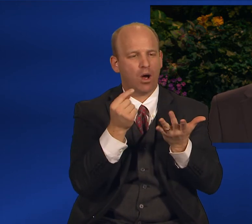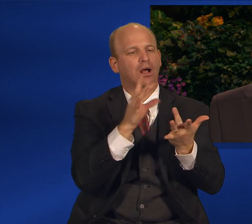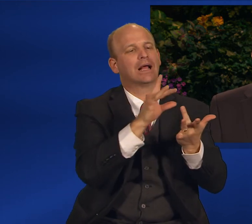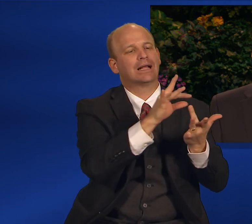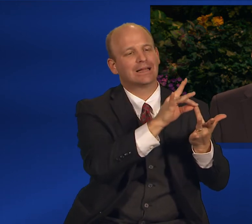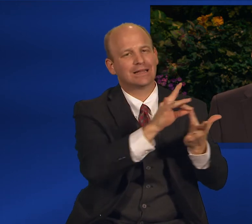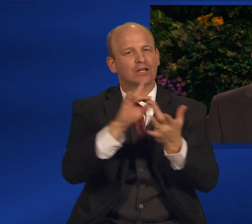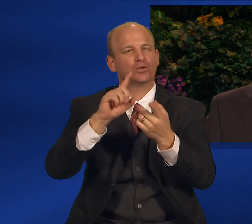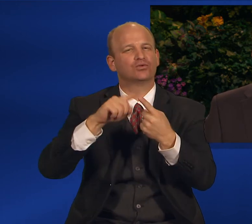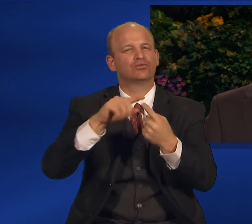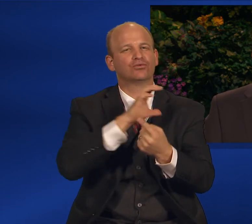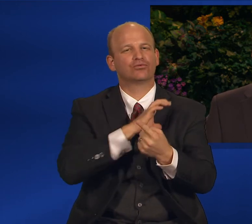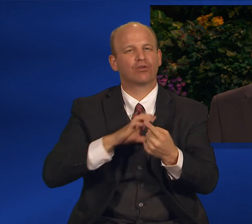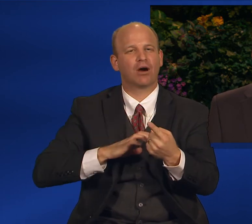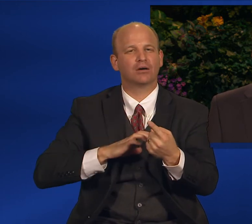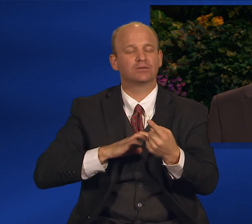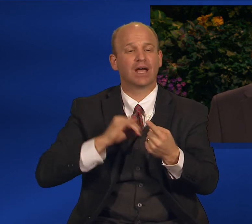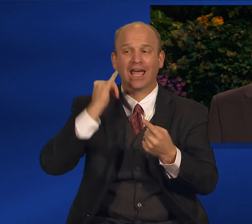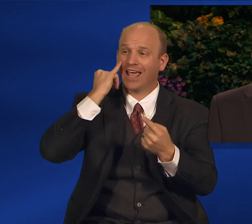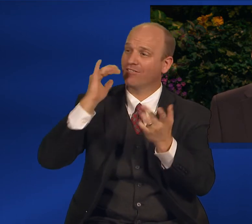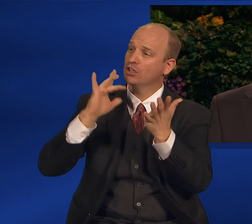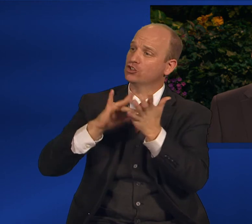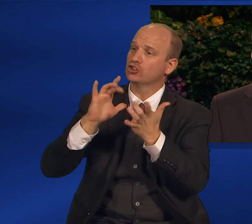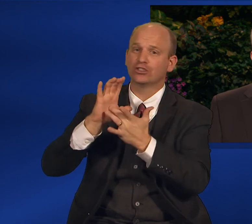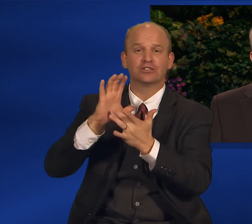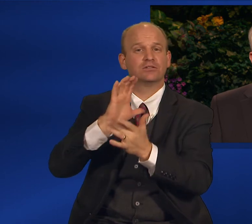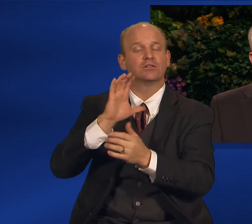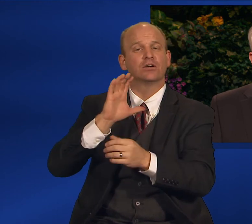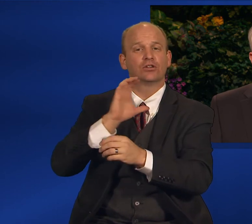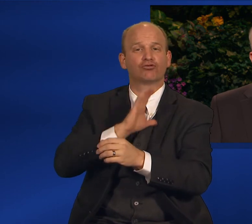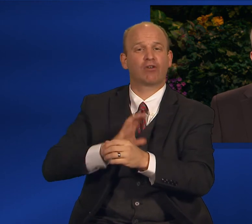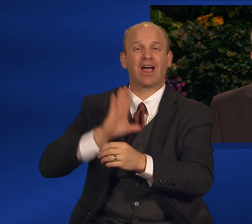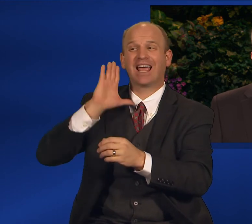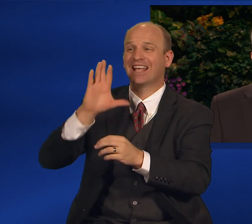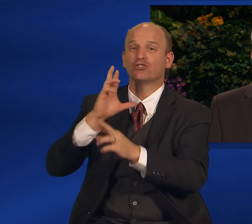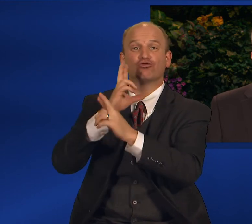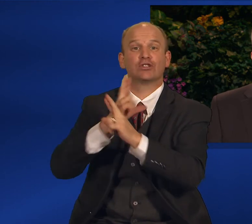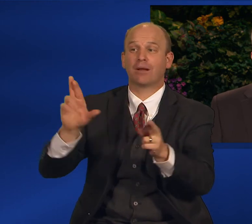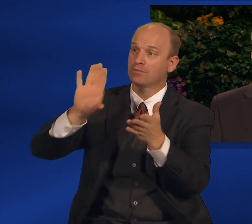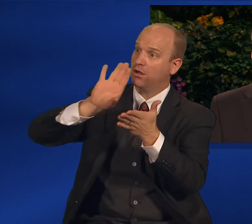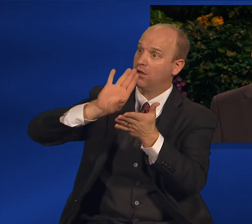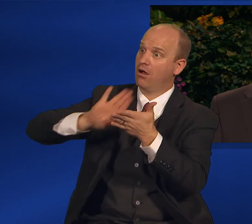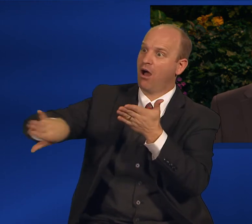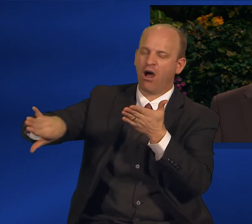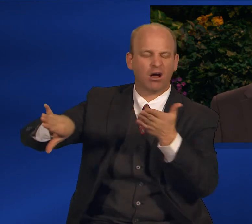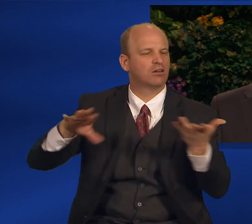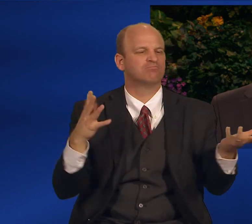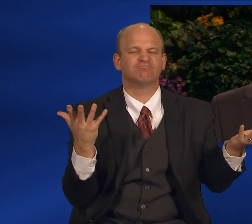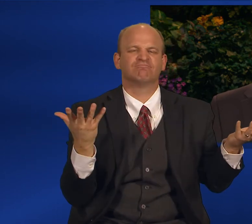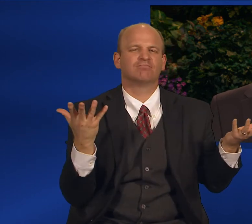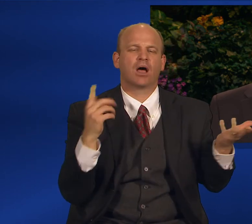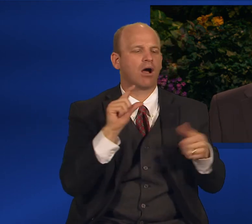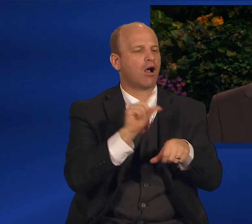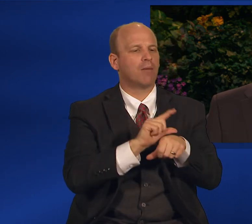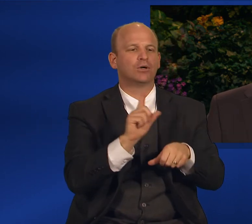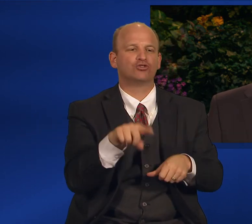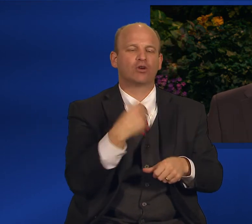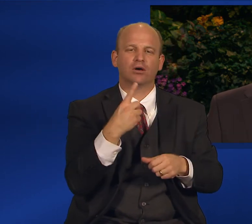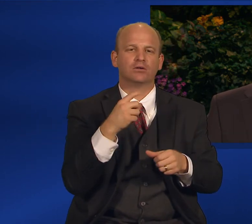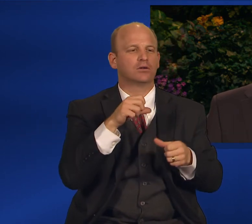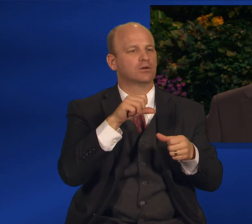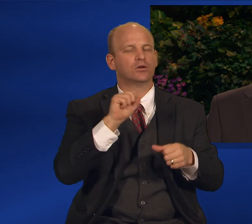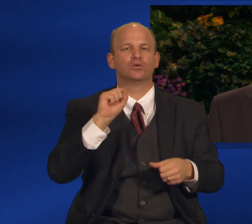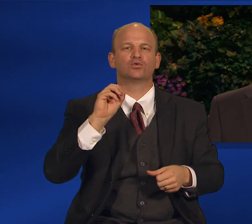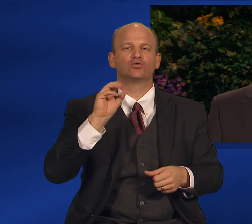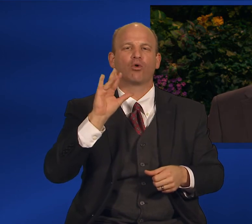from death and from sin, we have only a gospel of social justice. That